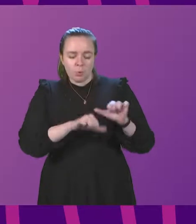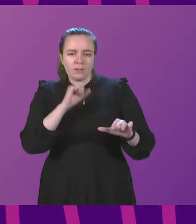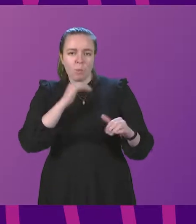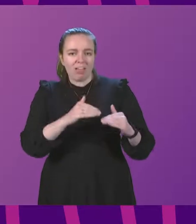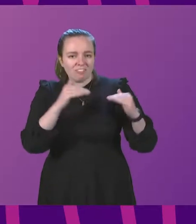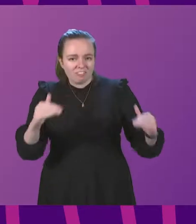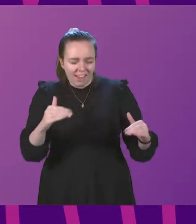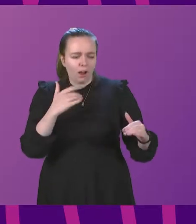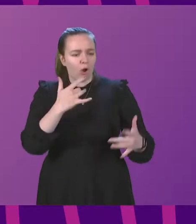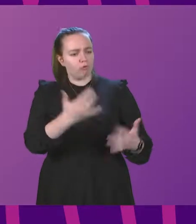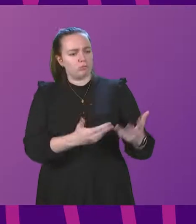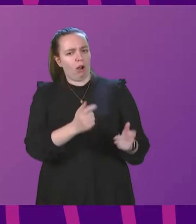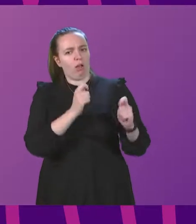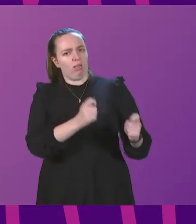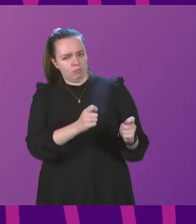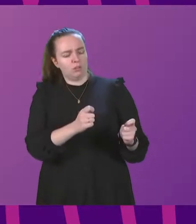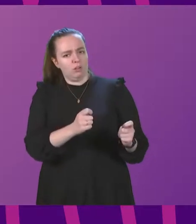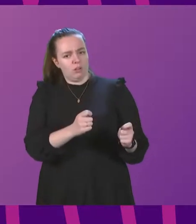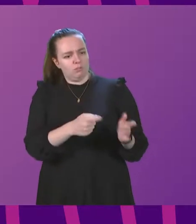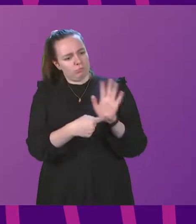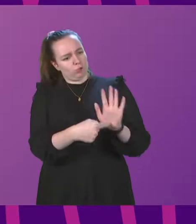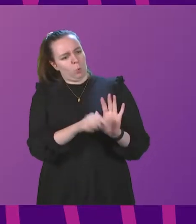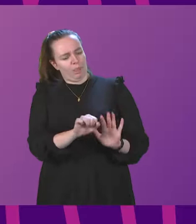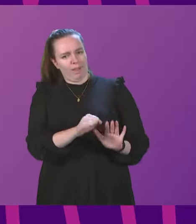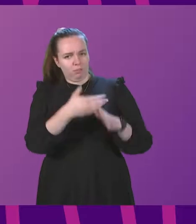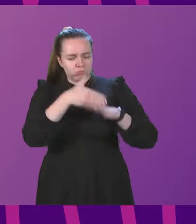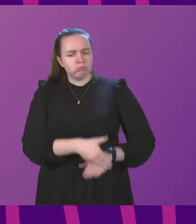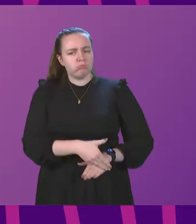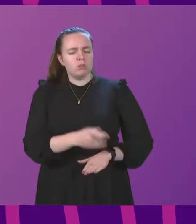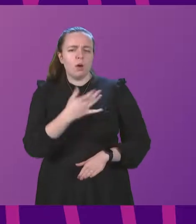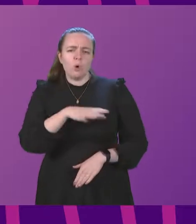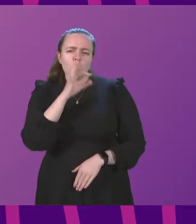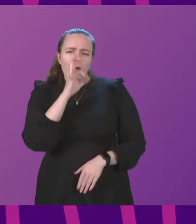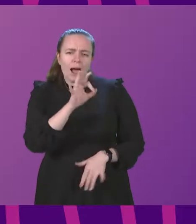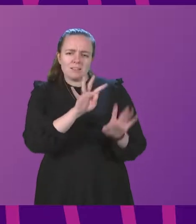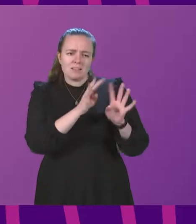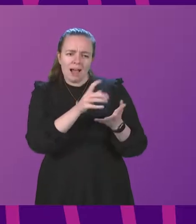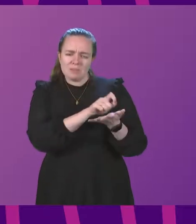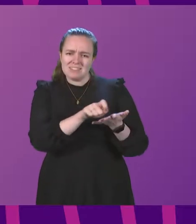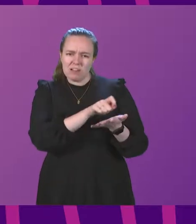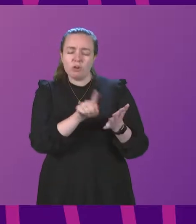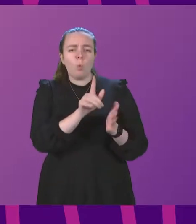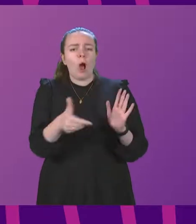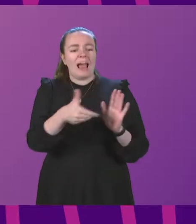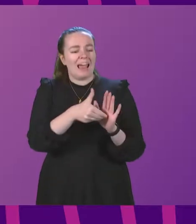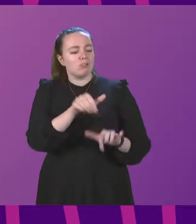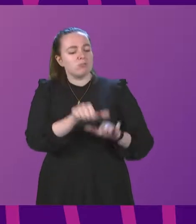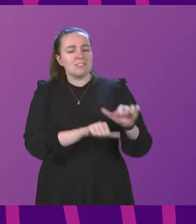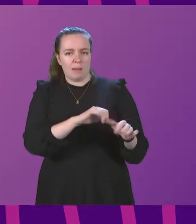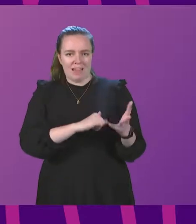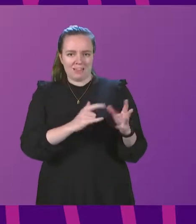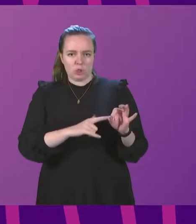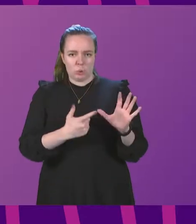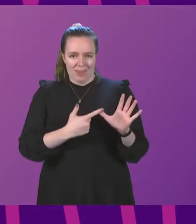results awarded that are reflective of their hard work. I would like to ask the cabinet secretary what extra steps the SQE